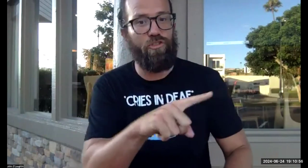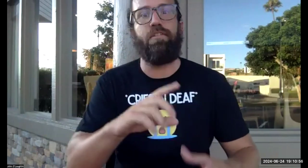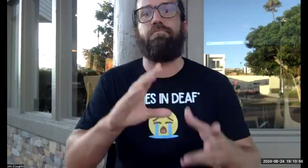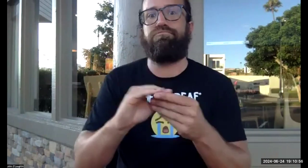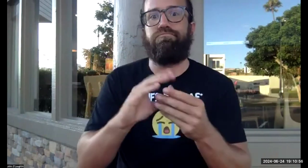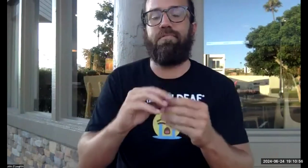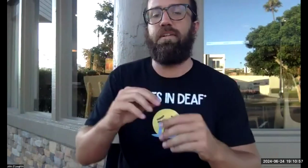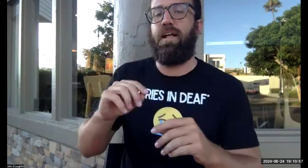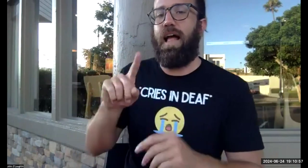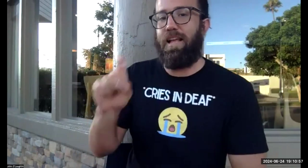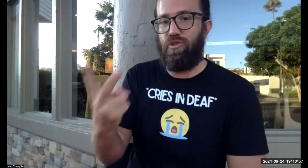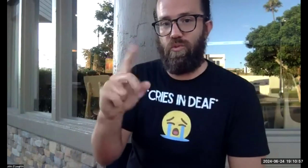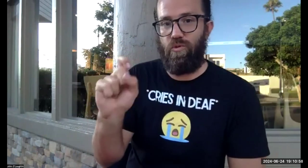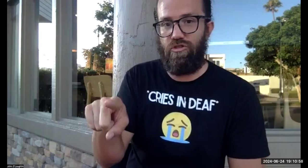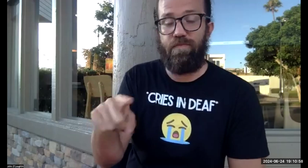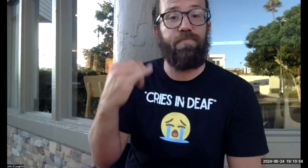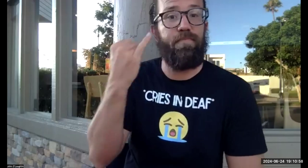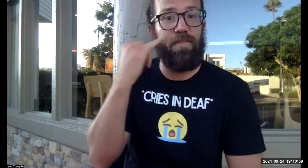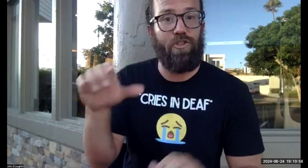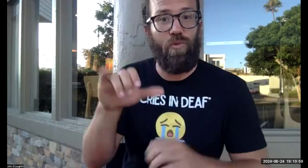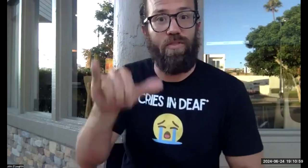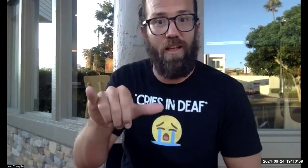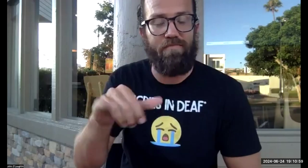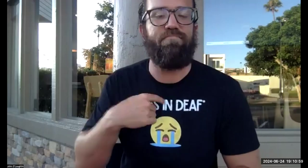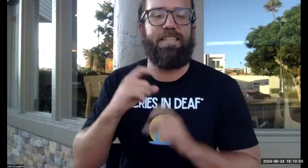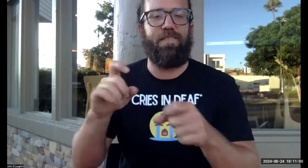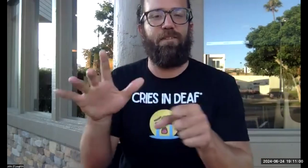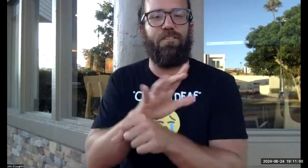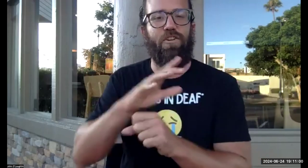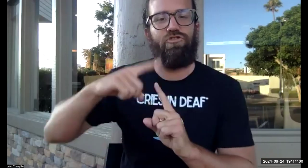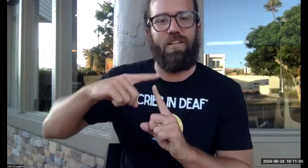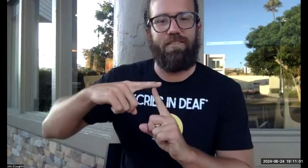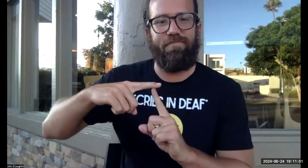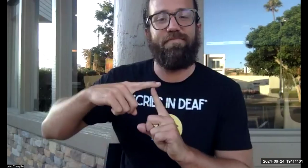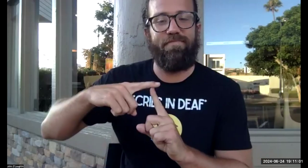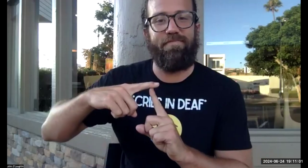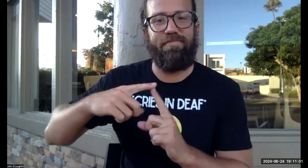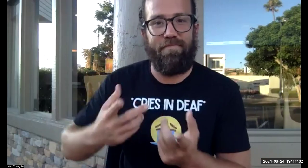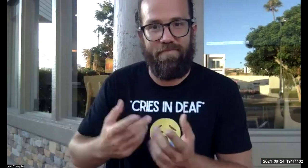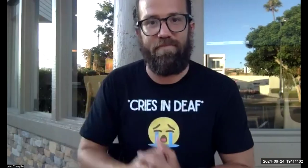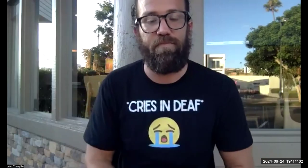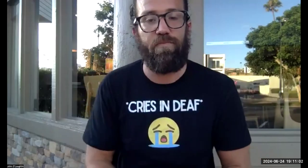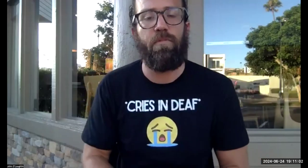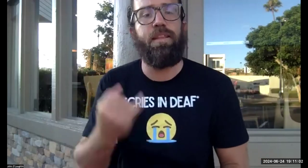and you know, you're making, you're responding to the questions and then you're asking two questions. If you do that, I will give you full credit.